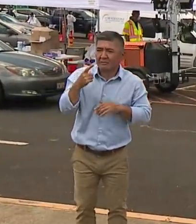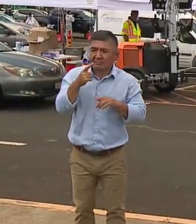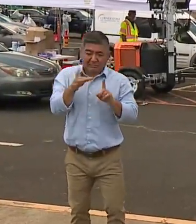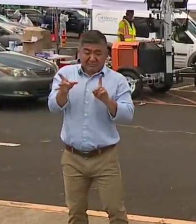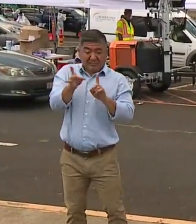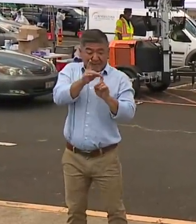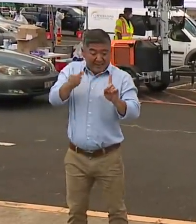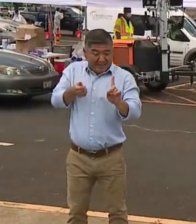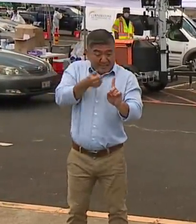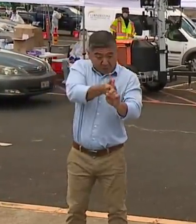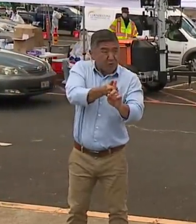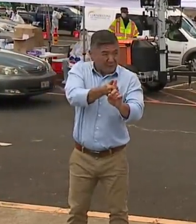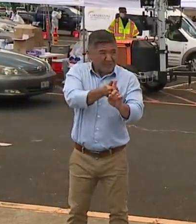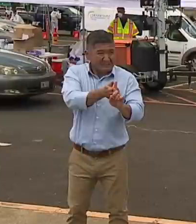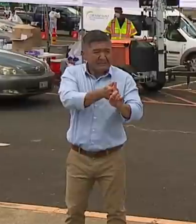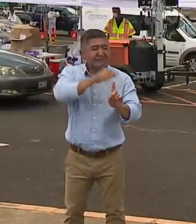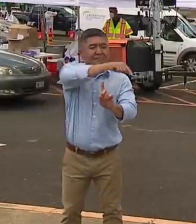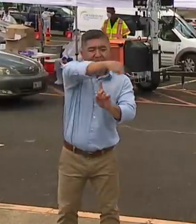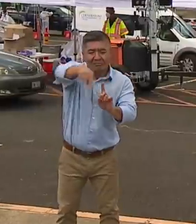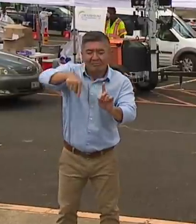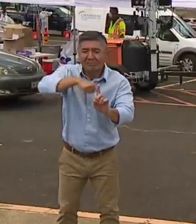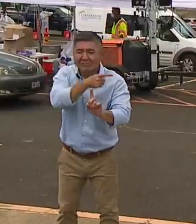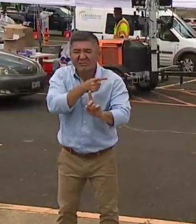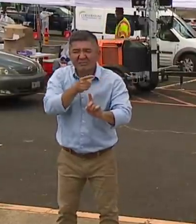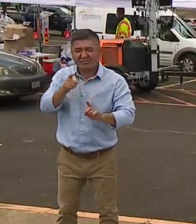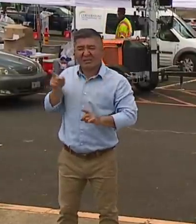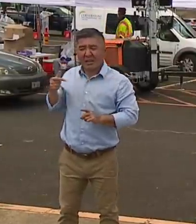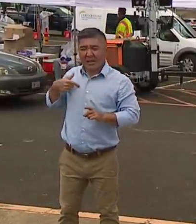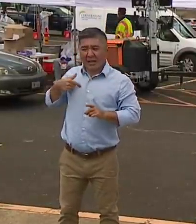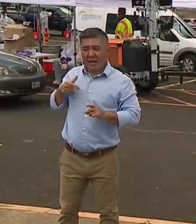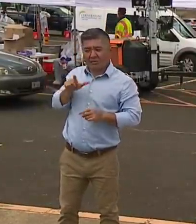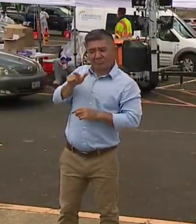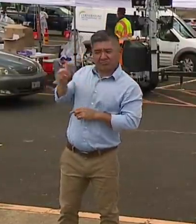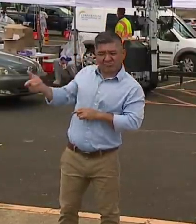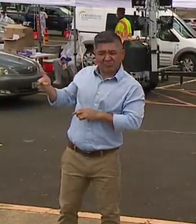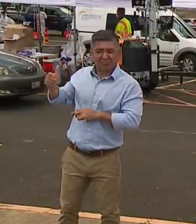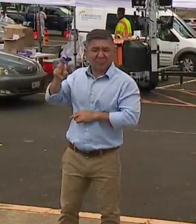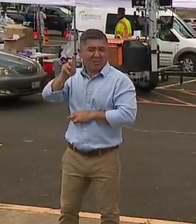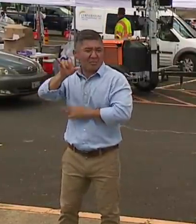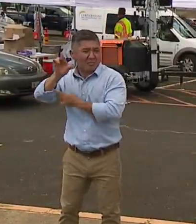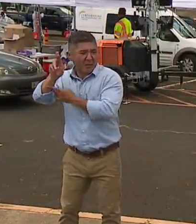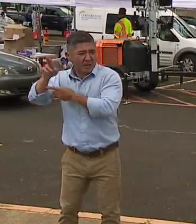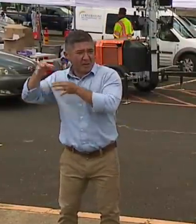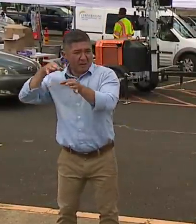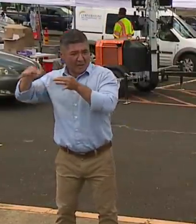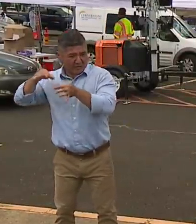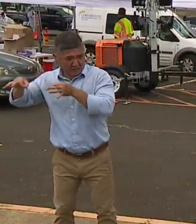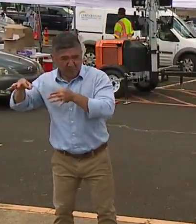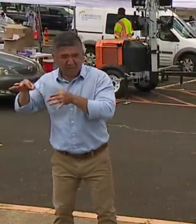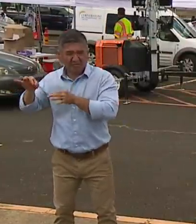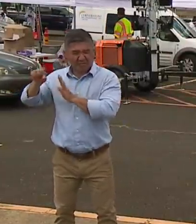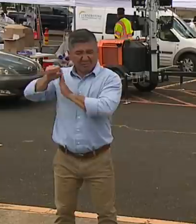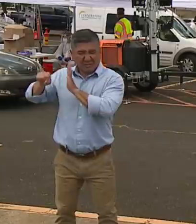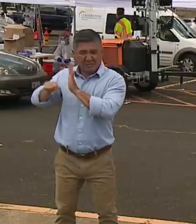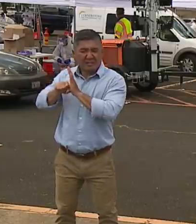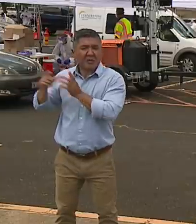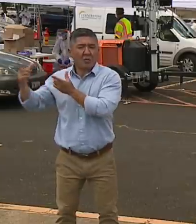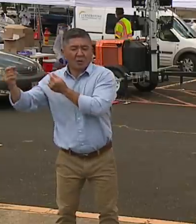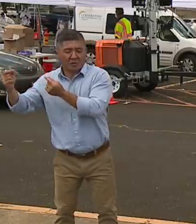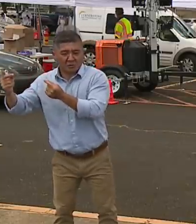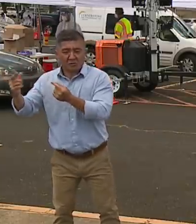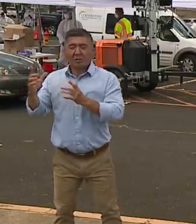the Mayor talk about what they're doing from the city point of view in concert with the state government. But it's important to understand